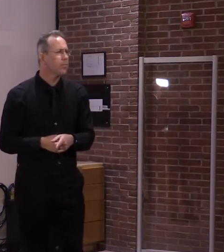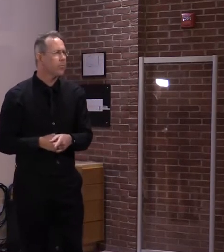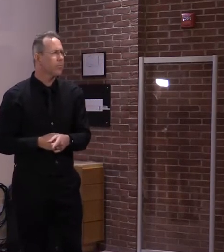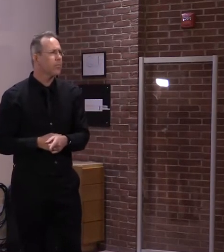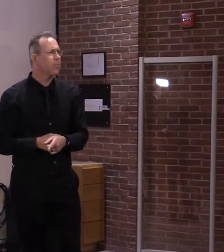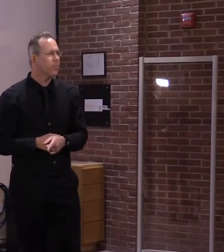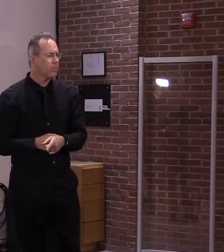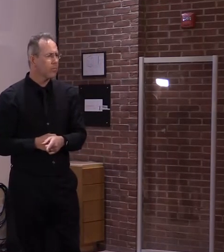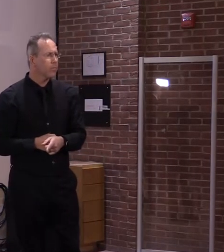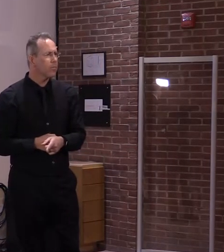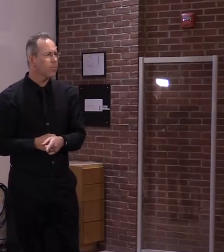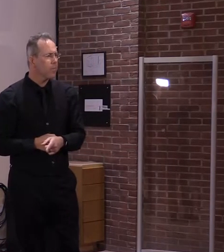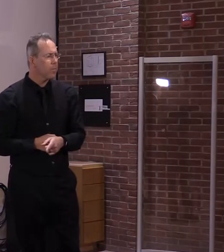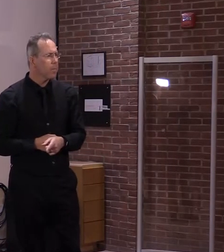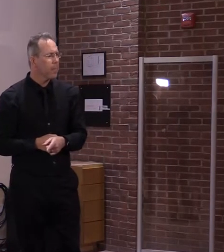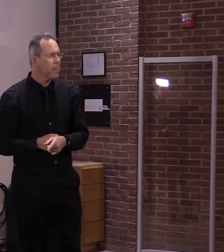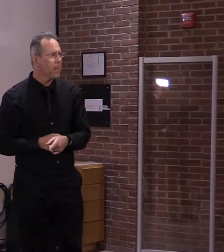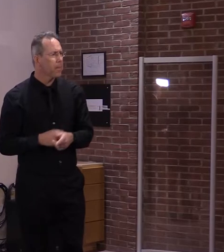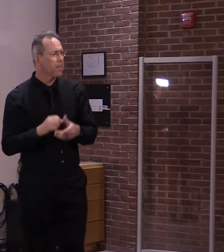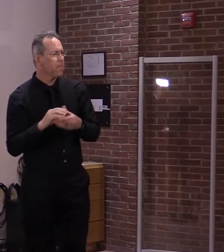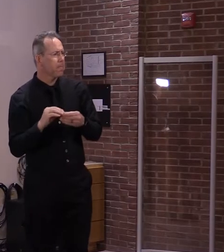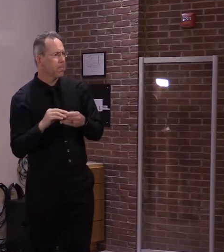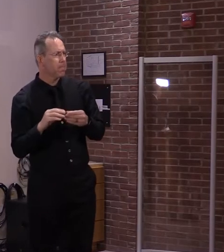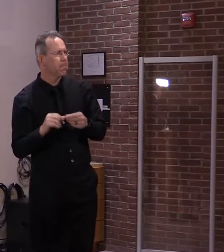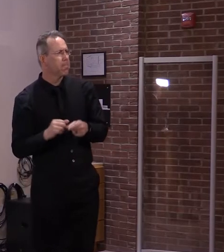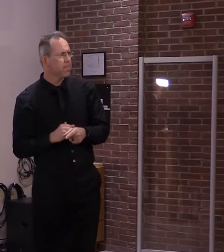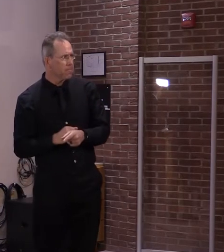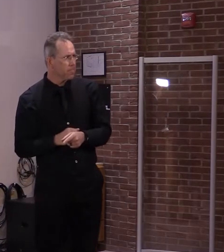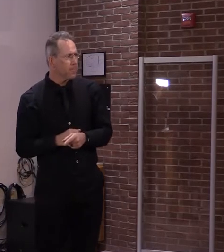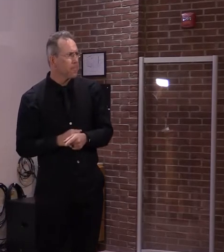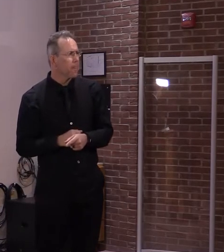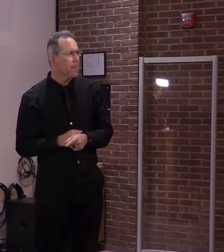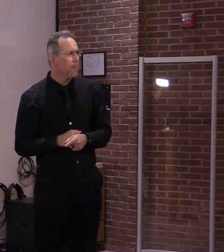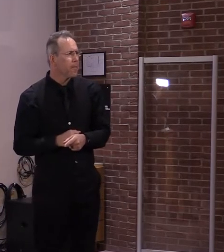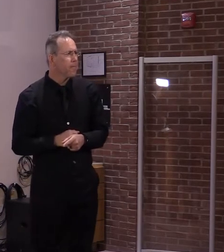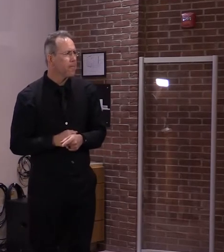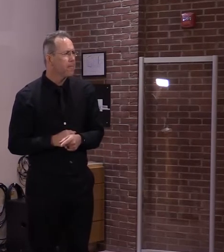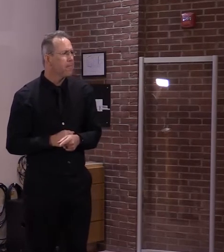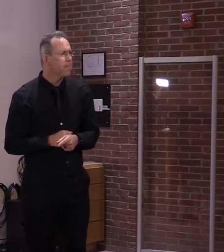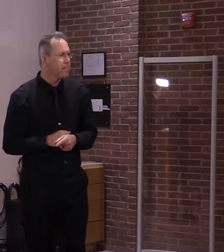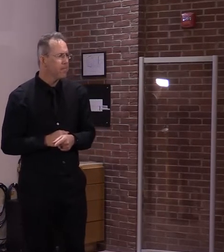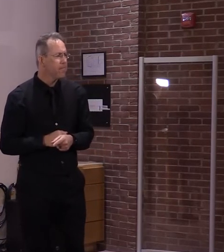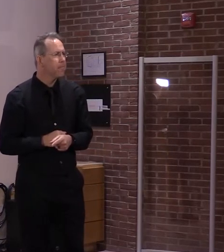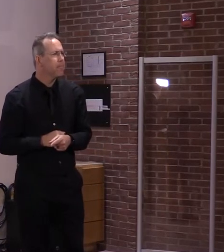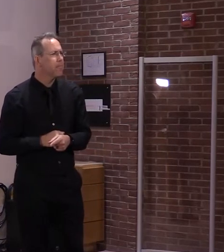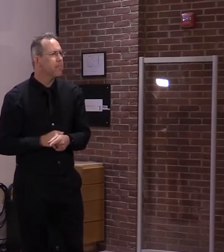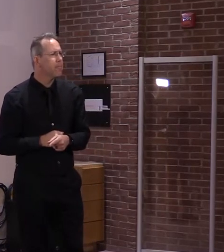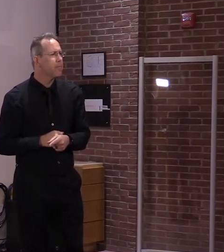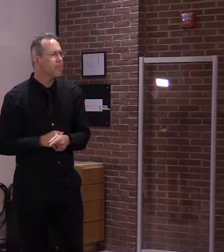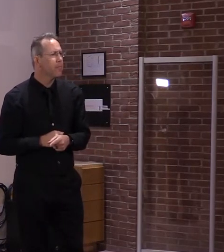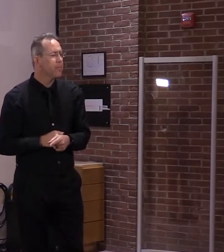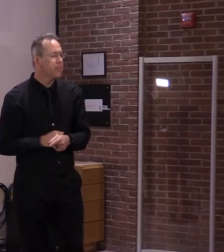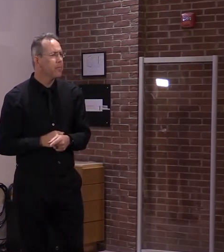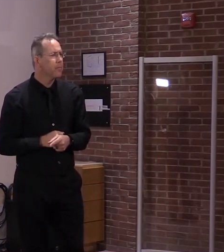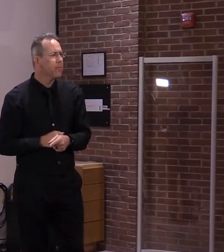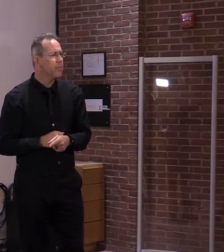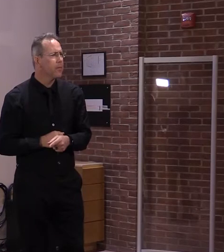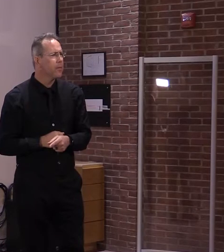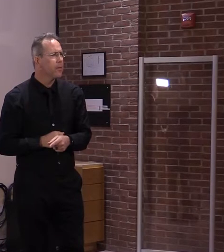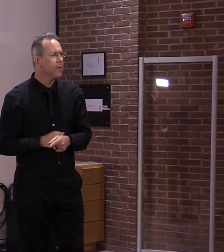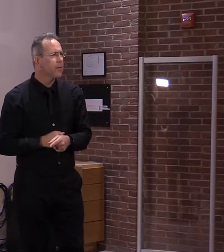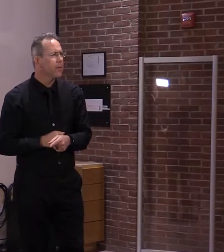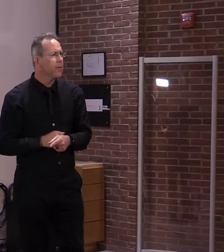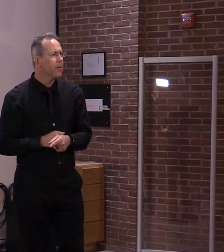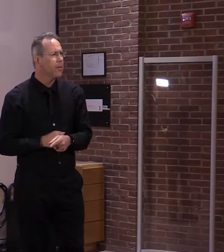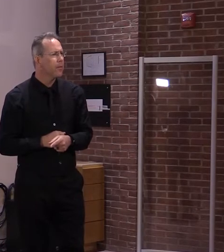that is how is this going to work for people on PUA? Commissioner Harrington, you mentioned that, and I'm just wondering if you can just lay out some of the basics for